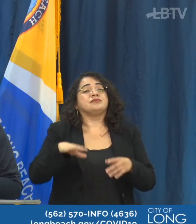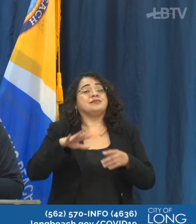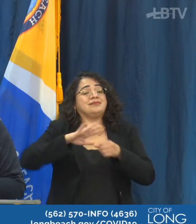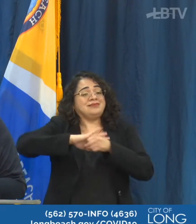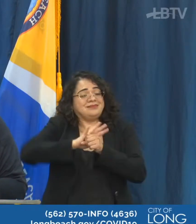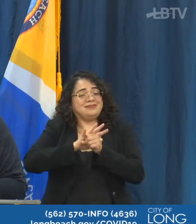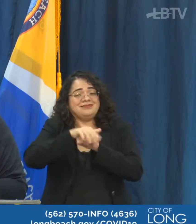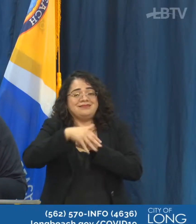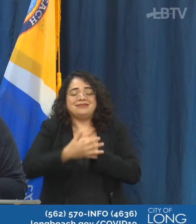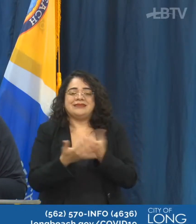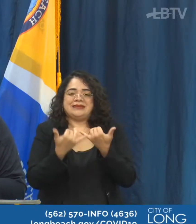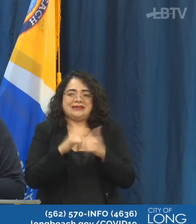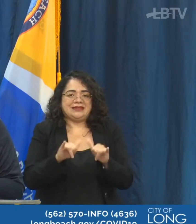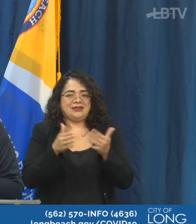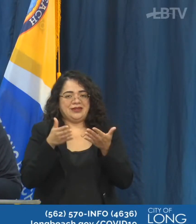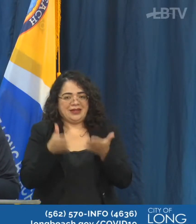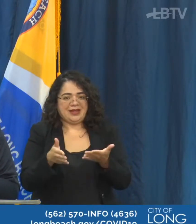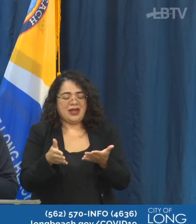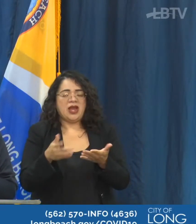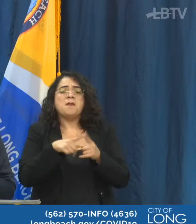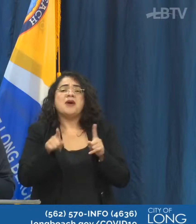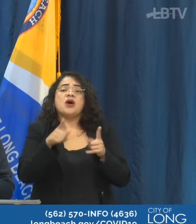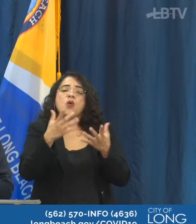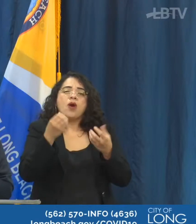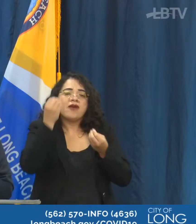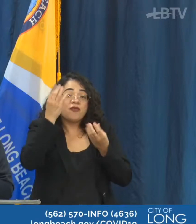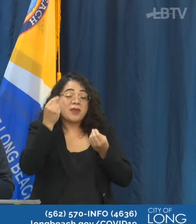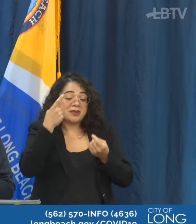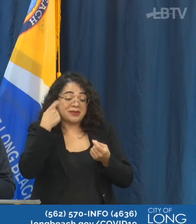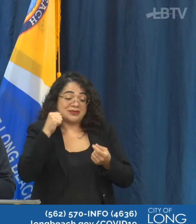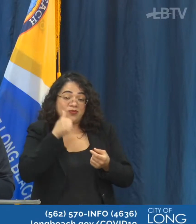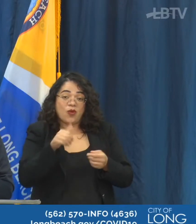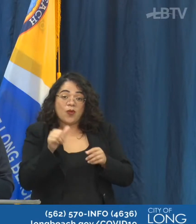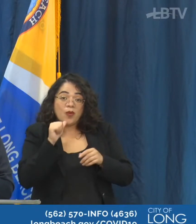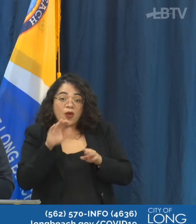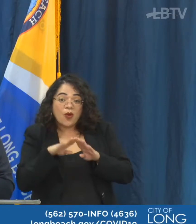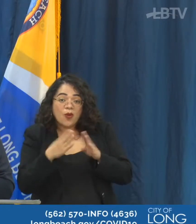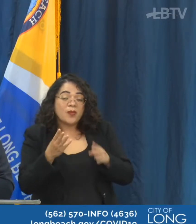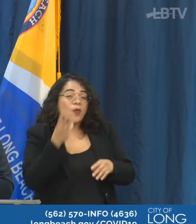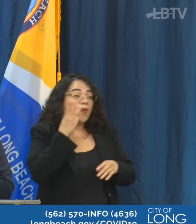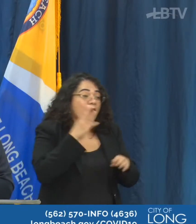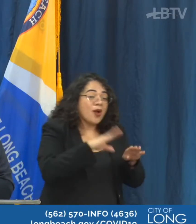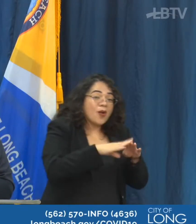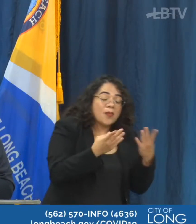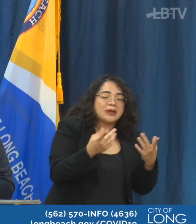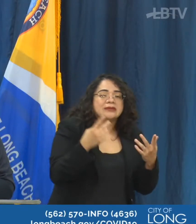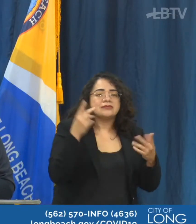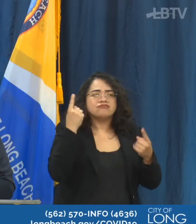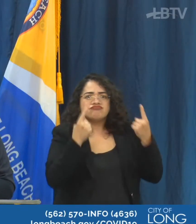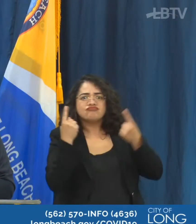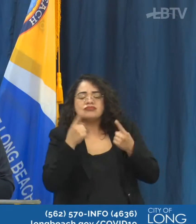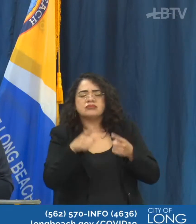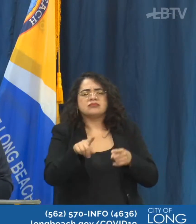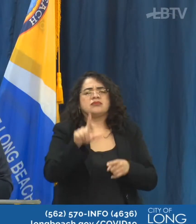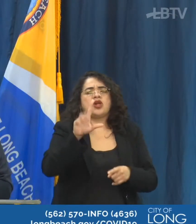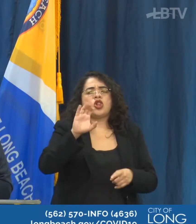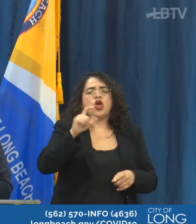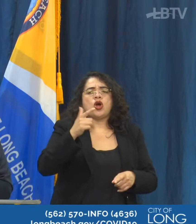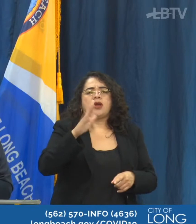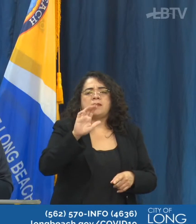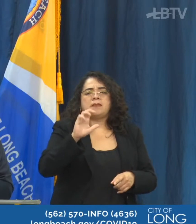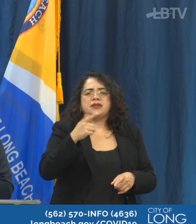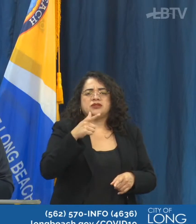en nuestra sitio de web en w w w long beach punto gov barra diagonal kobe diecinueve y también